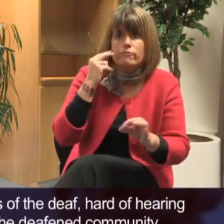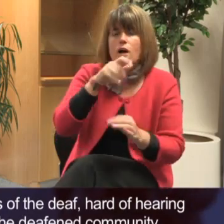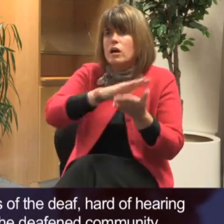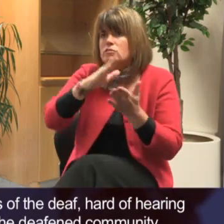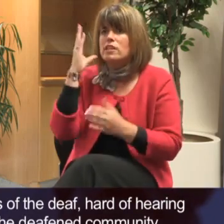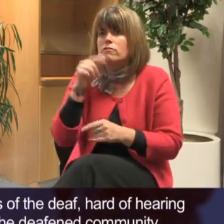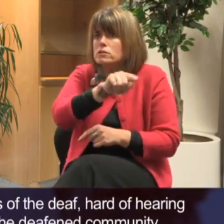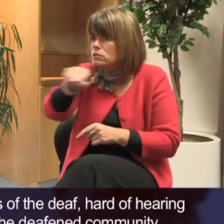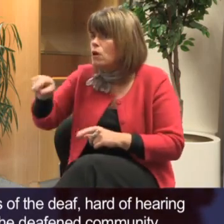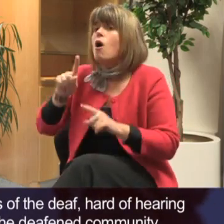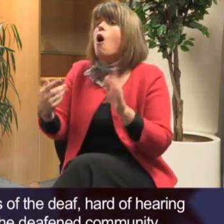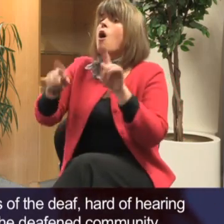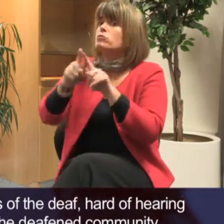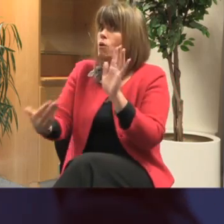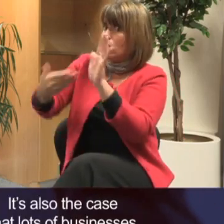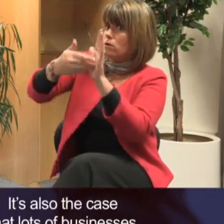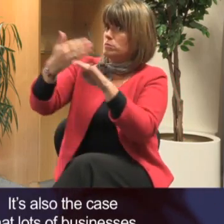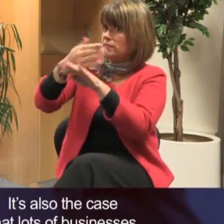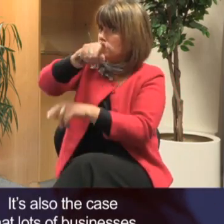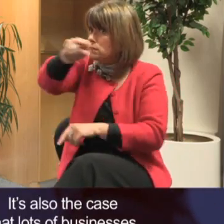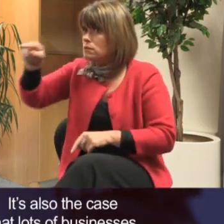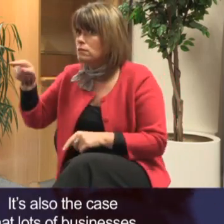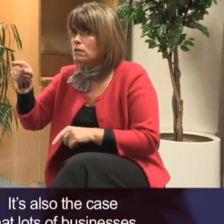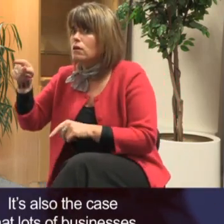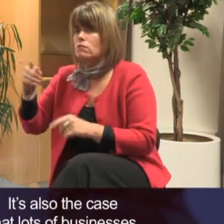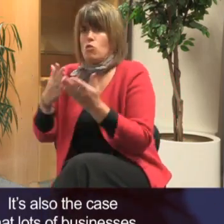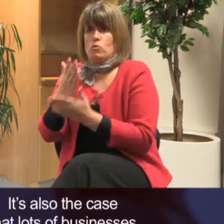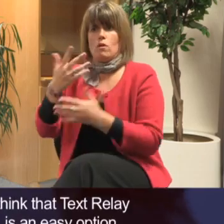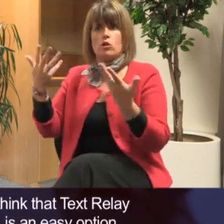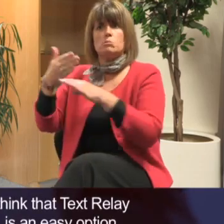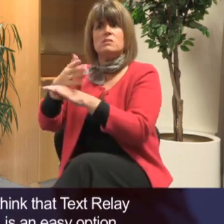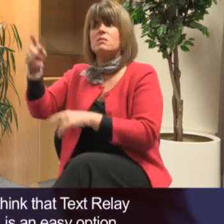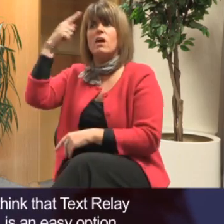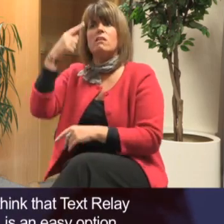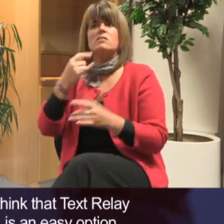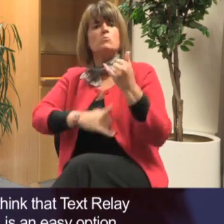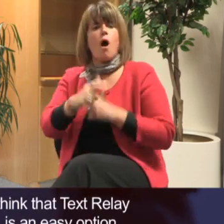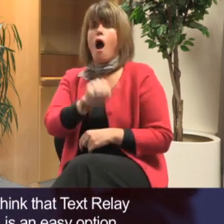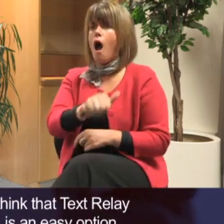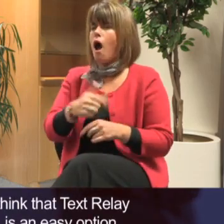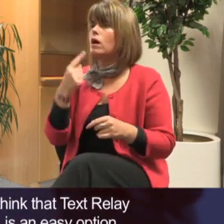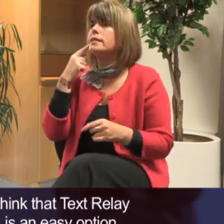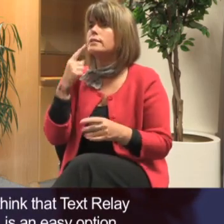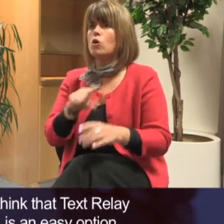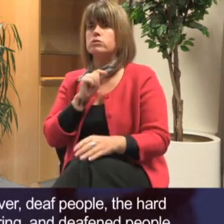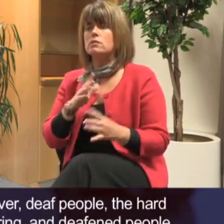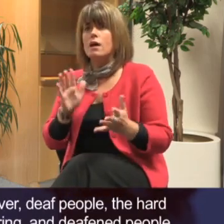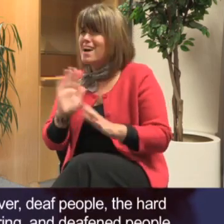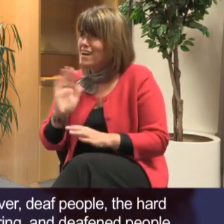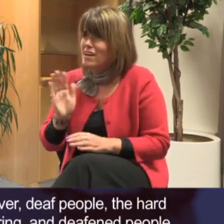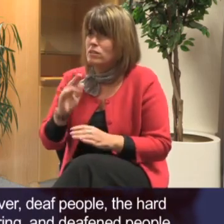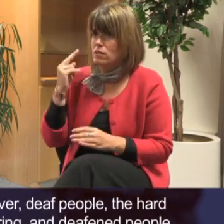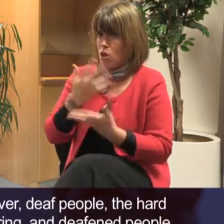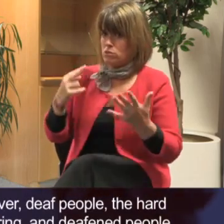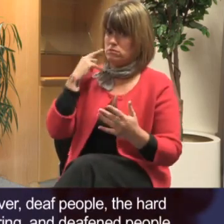of hearing and the deafened community. It's also the case that lots of businesses think that text relay is an easy option. However,